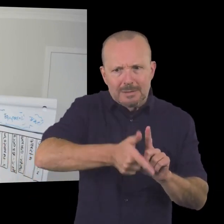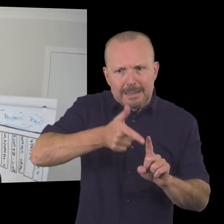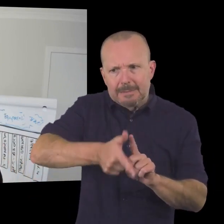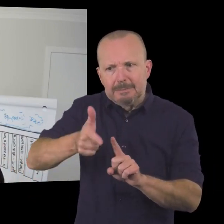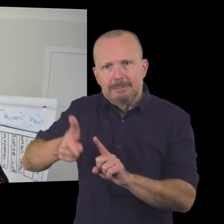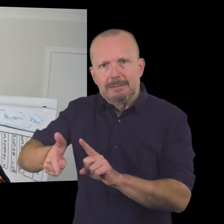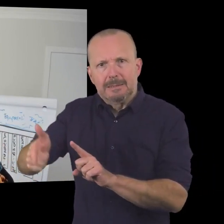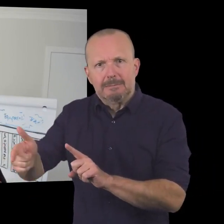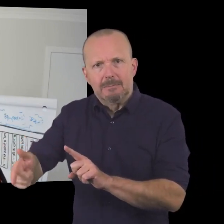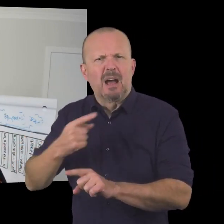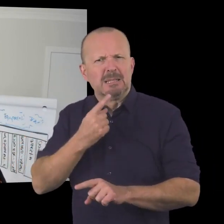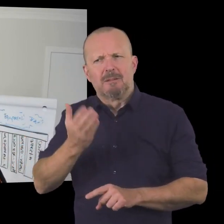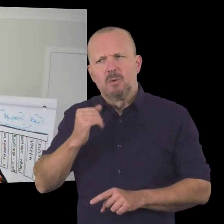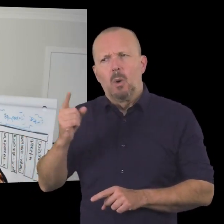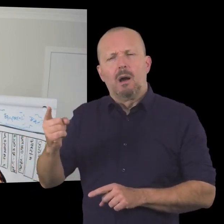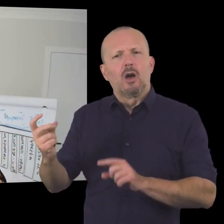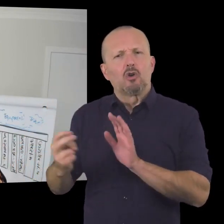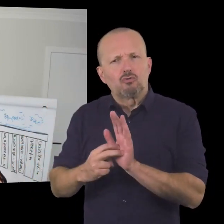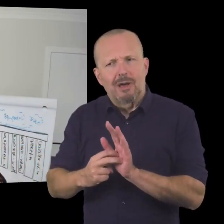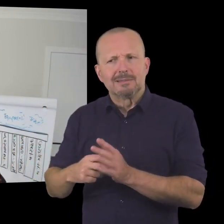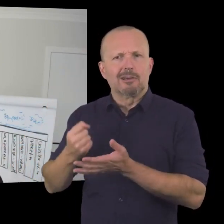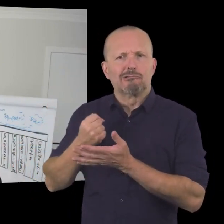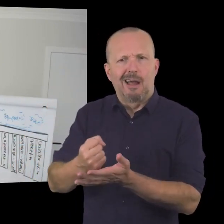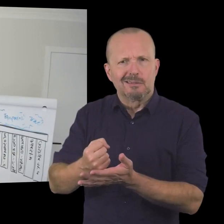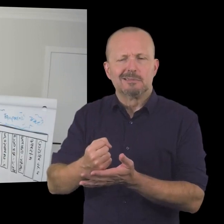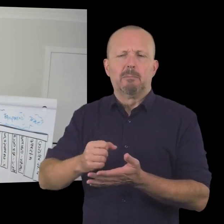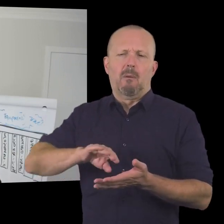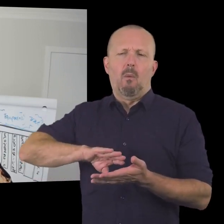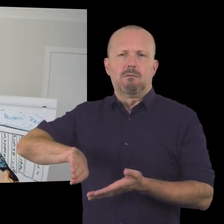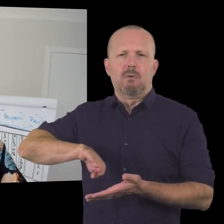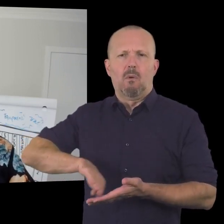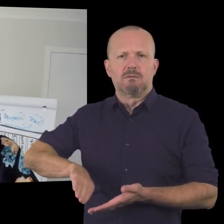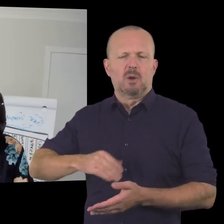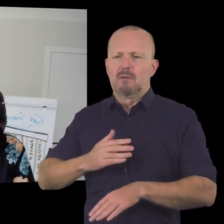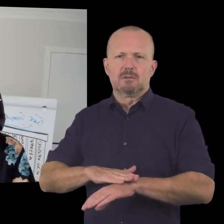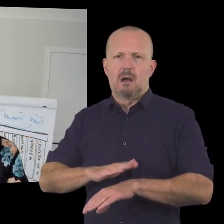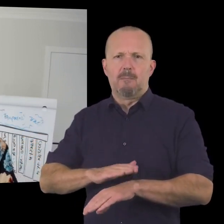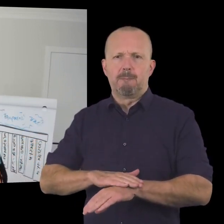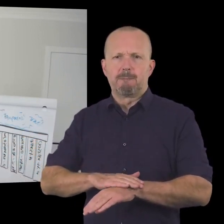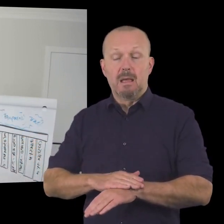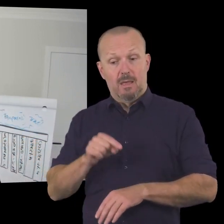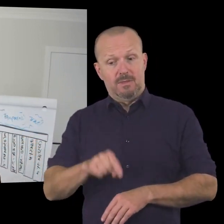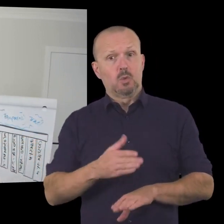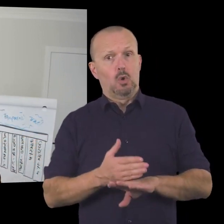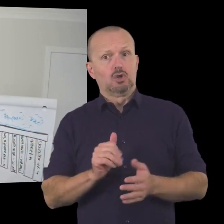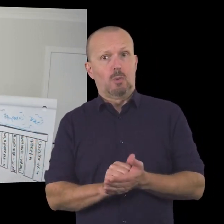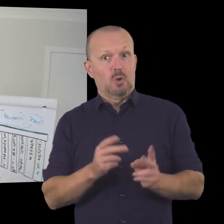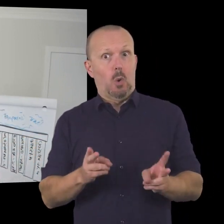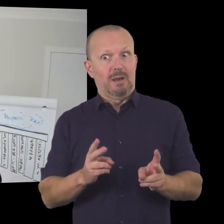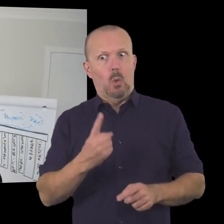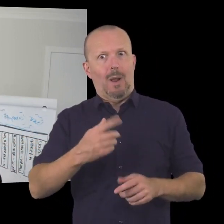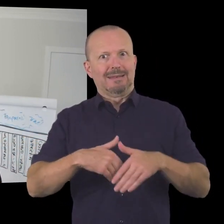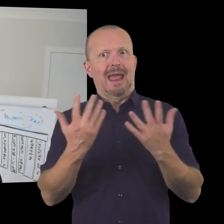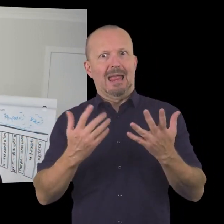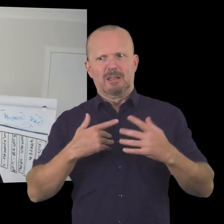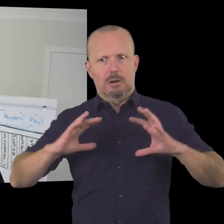uh and as i mentioned we're not going to have the opportunity to delve into grants and contracts in the session right now and actually uh you know i usually run this workshop